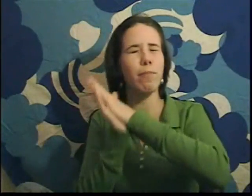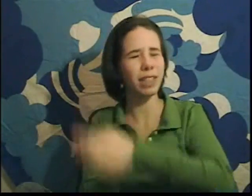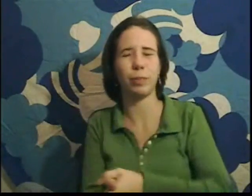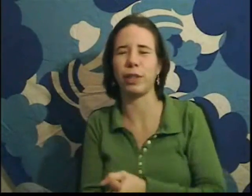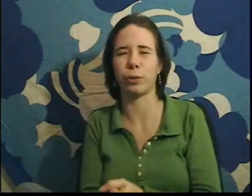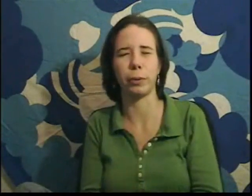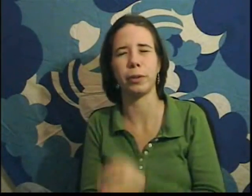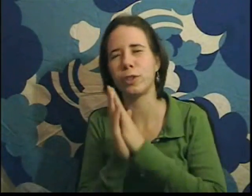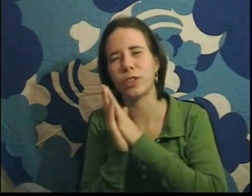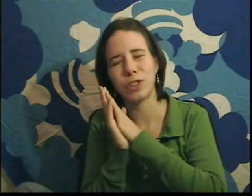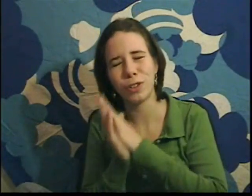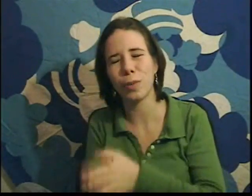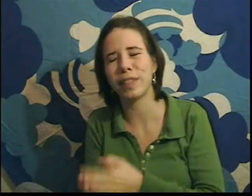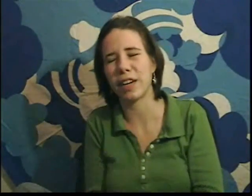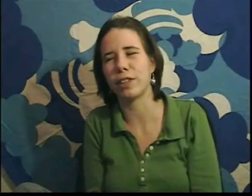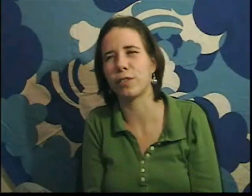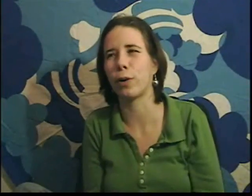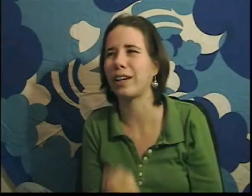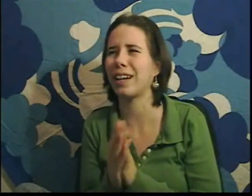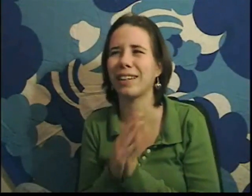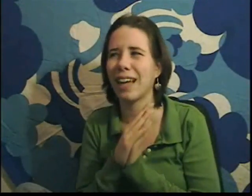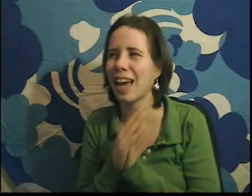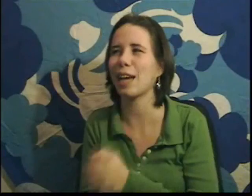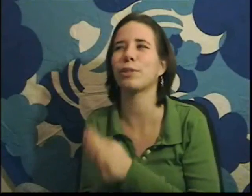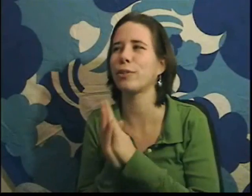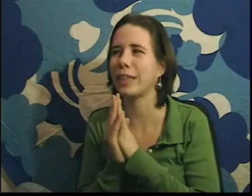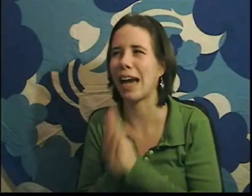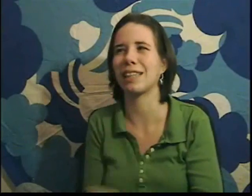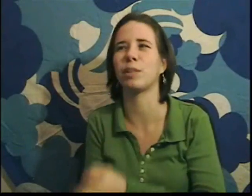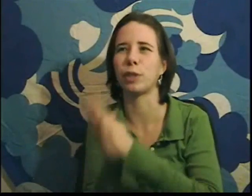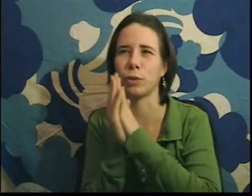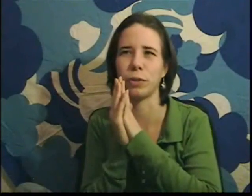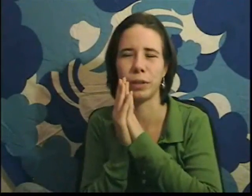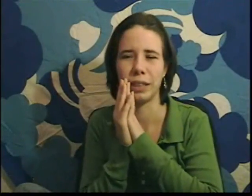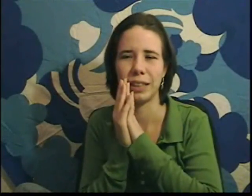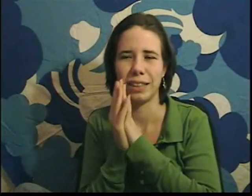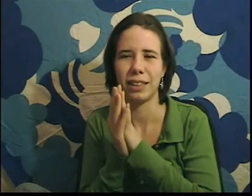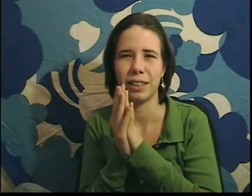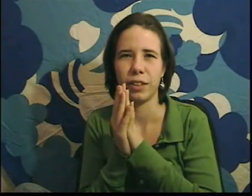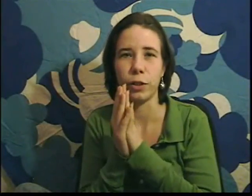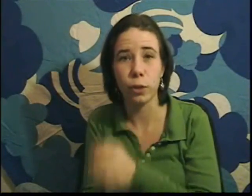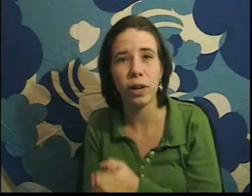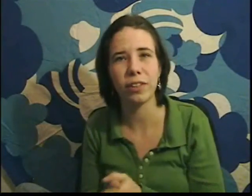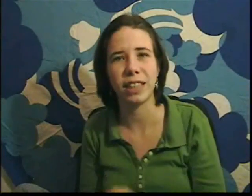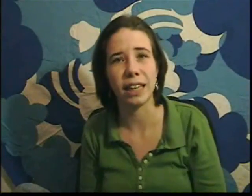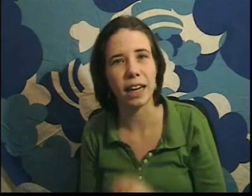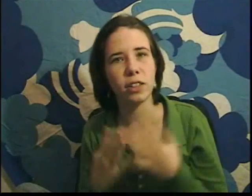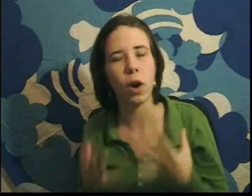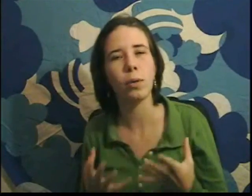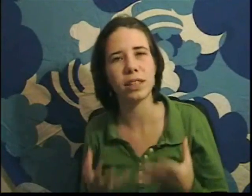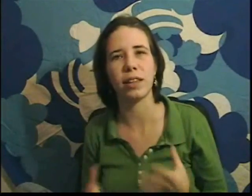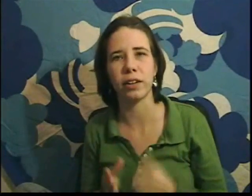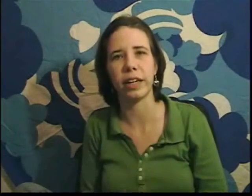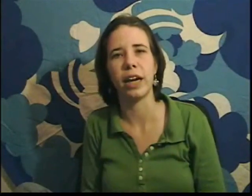must be true, there's just so much evidence for it, it absolutely has to be true. You don't ever say that, it's always a theory,